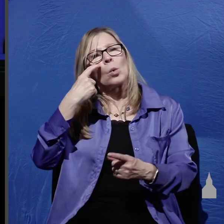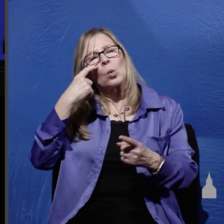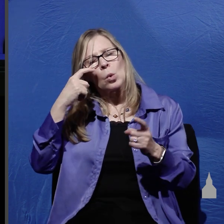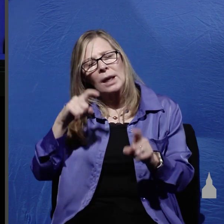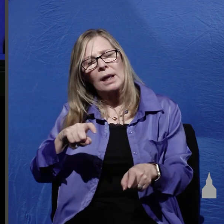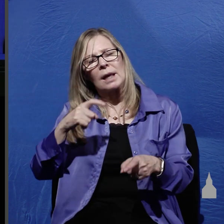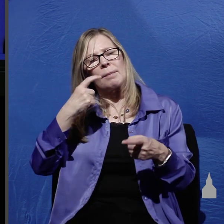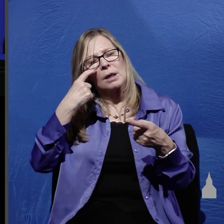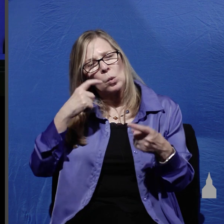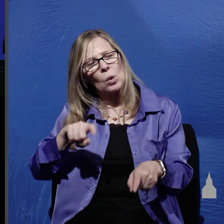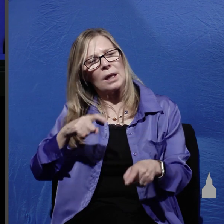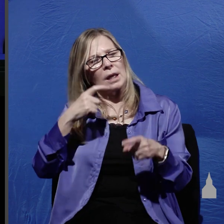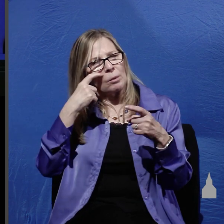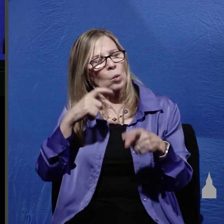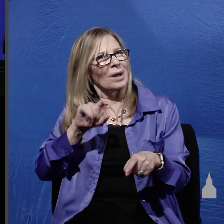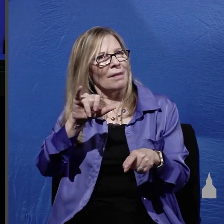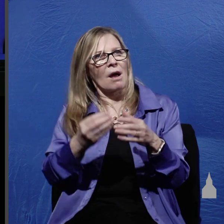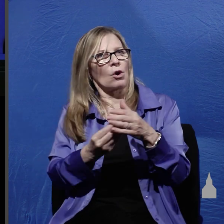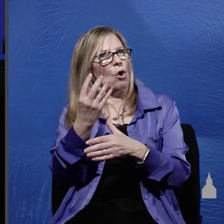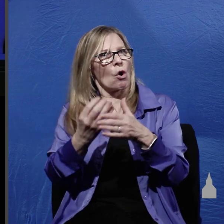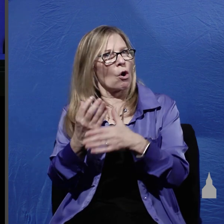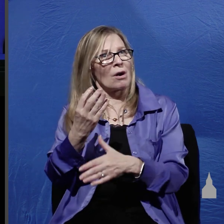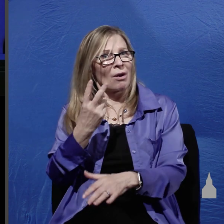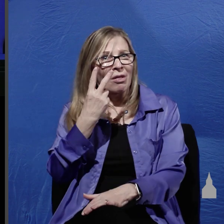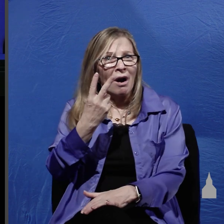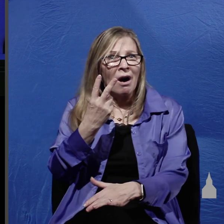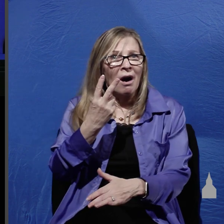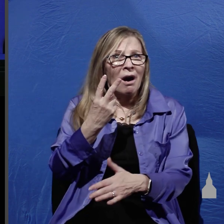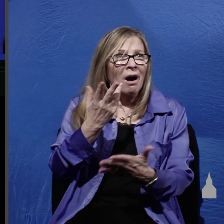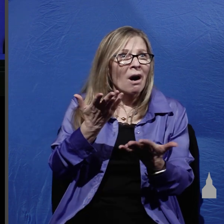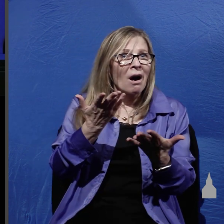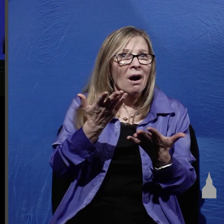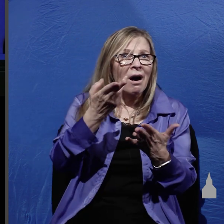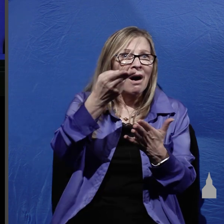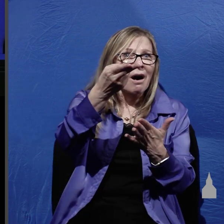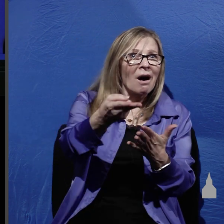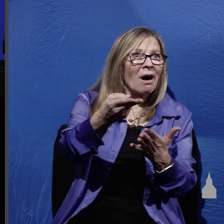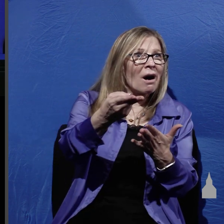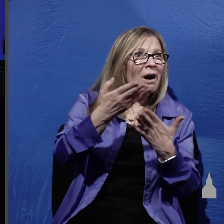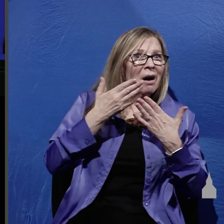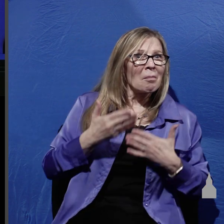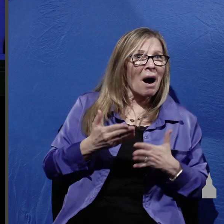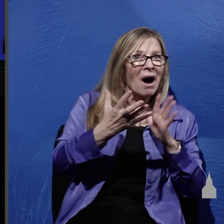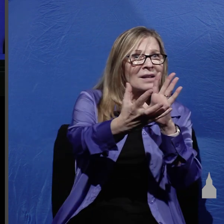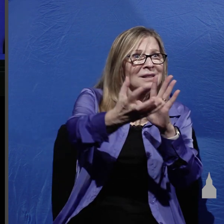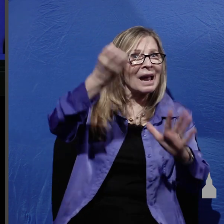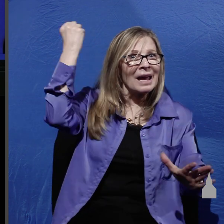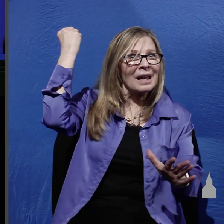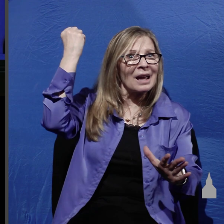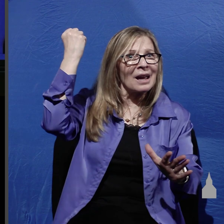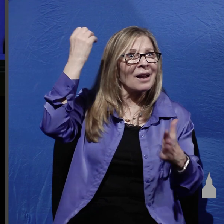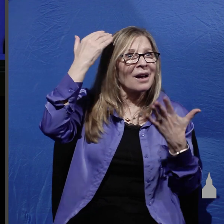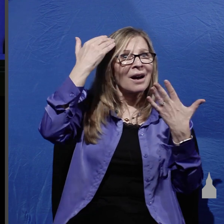in the garden tomb area because she thought that Christ's dead body had been removed from the tomb and she didn't know where it was